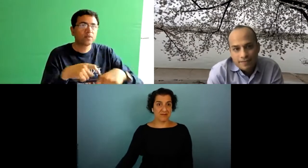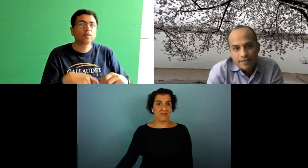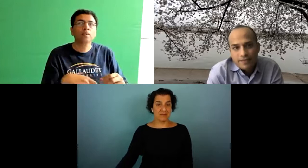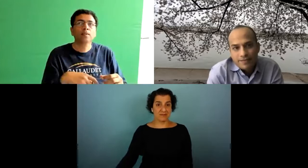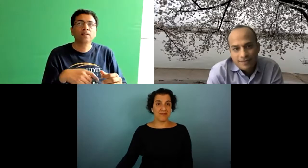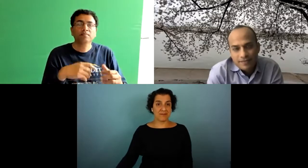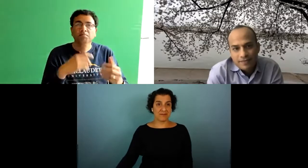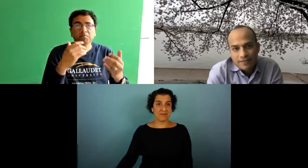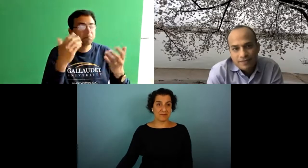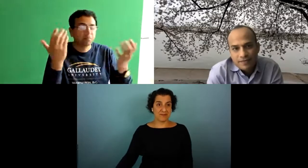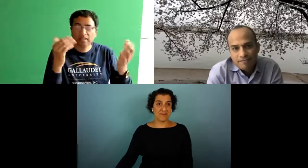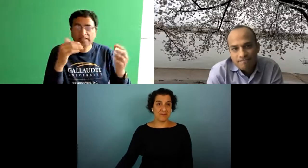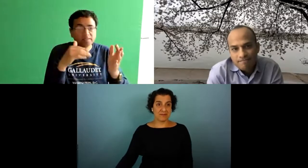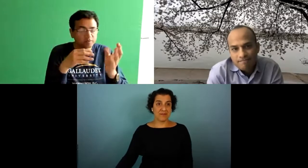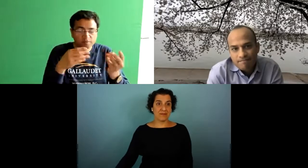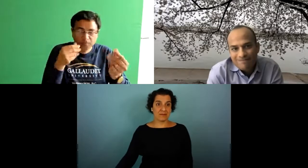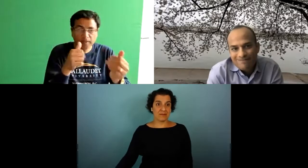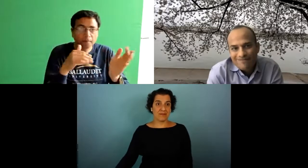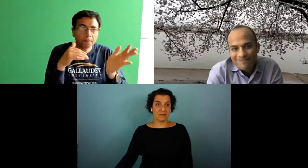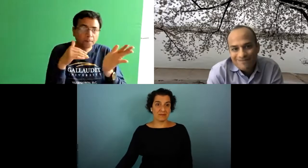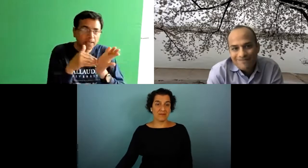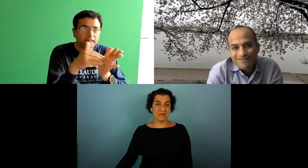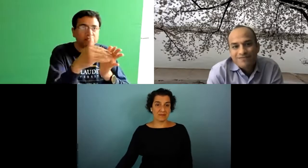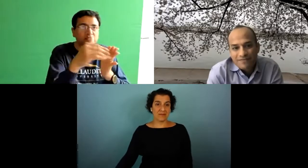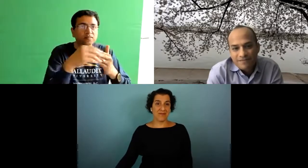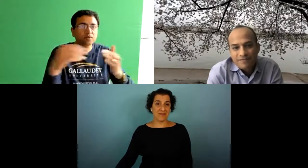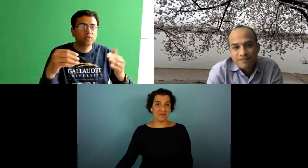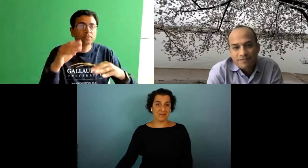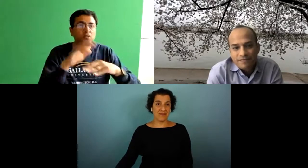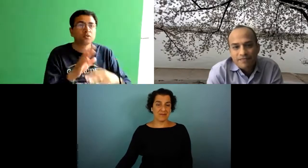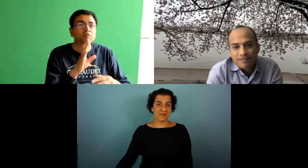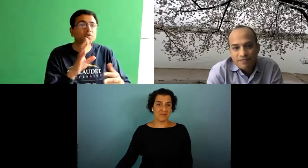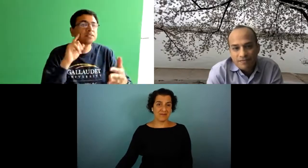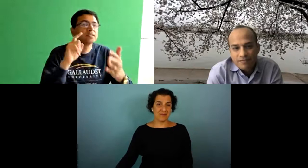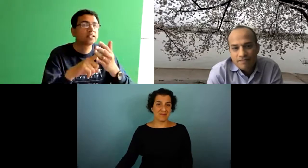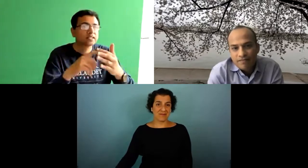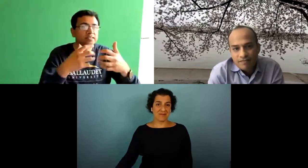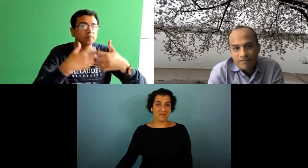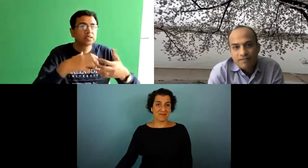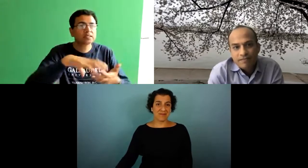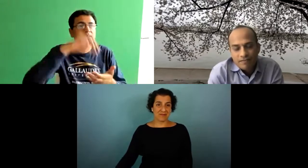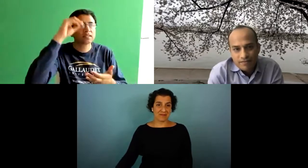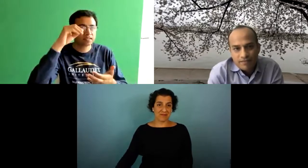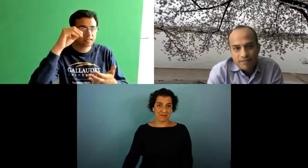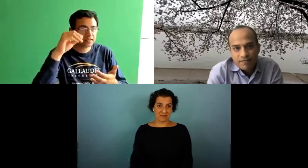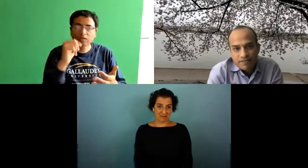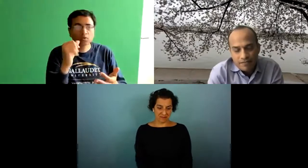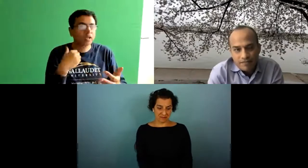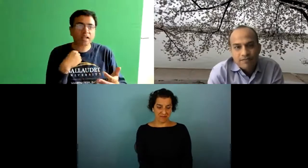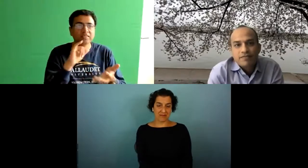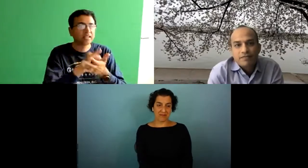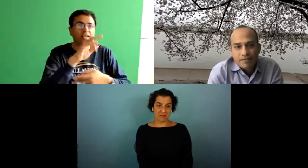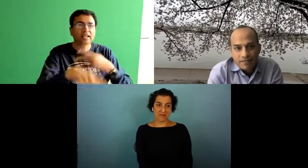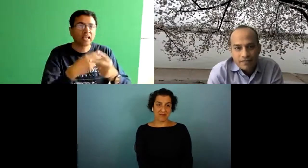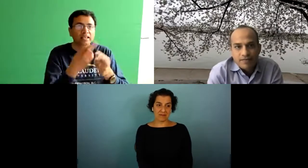i've tried looking at timing they've spent millions of dollars focusing on speech